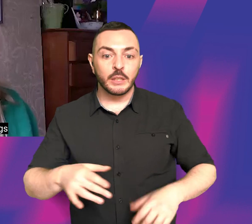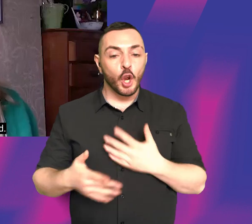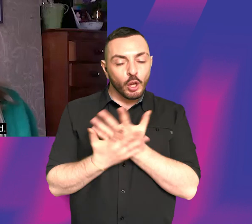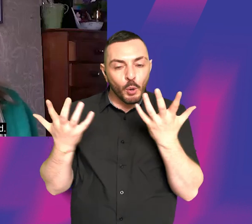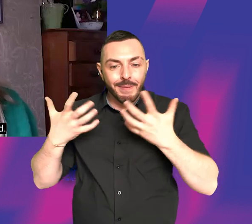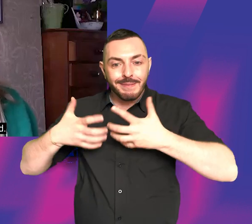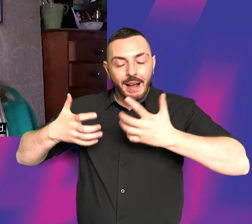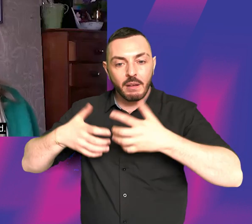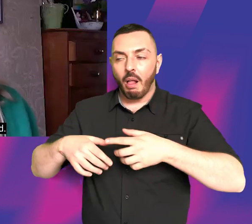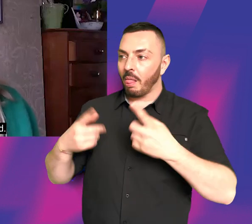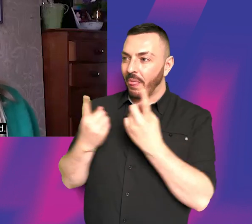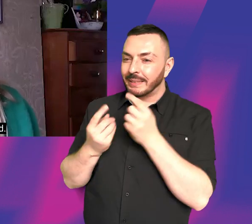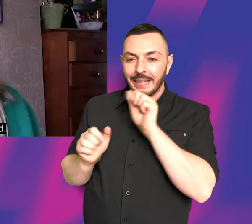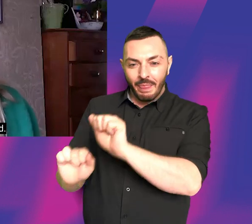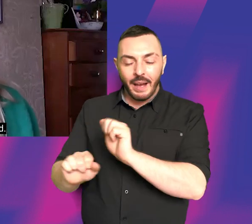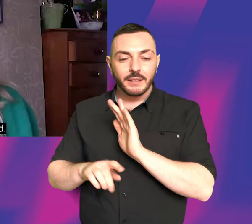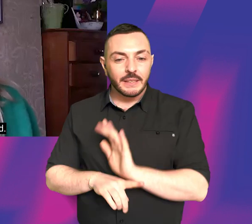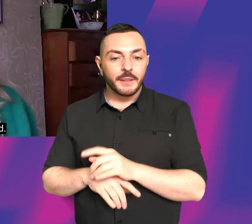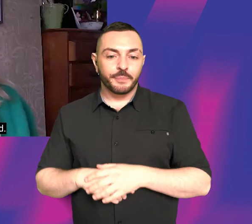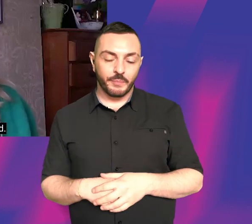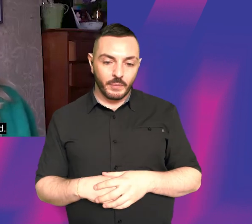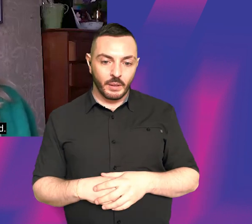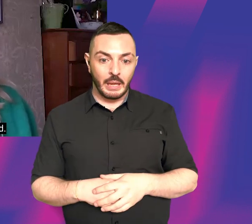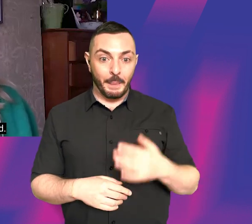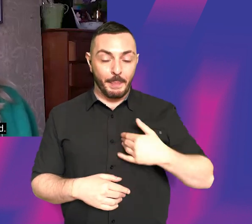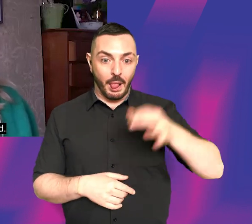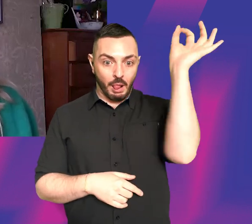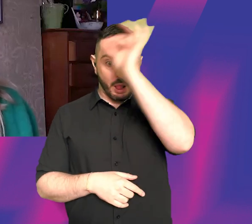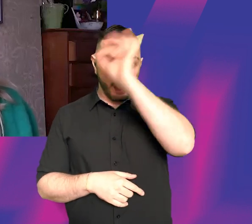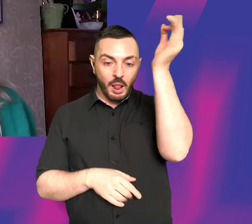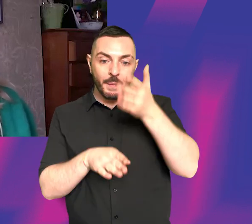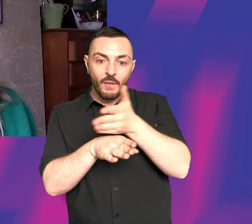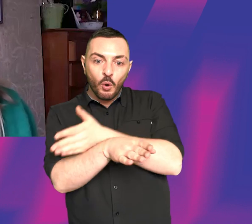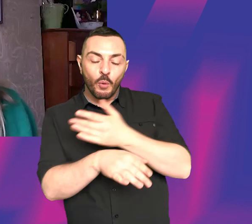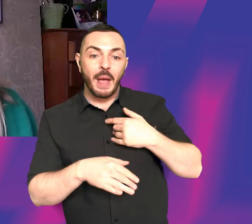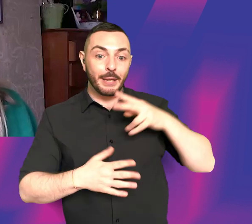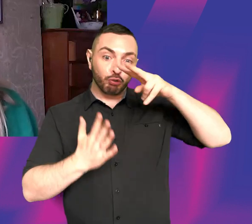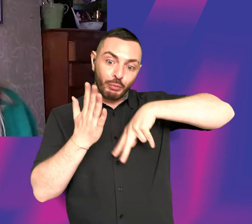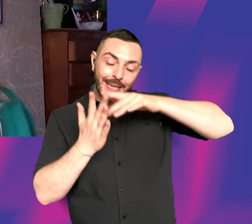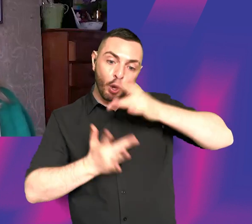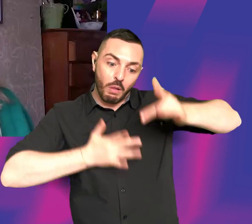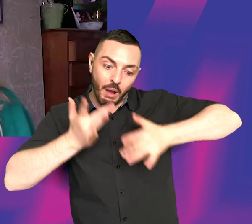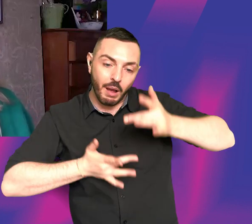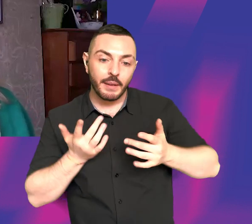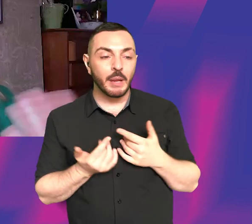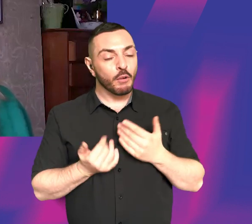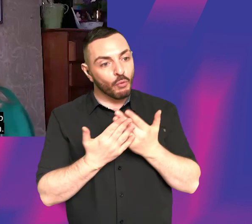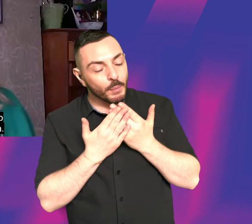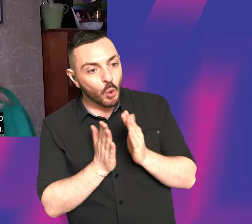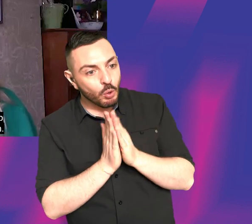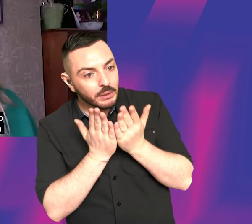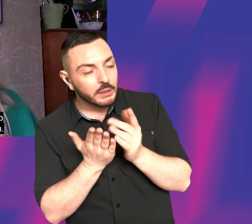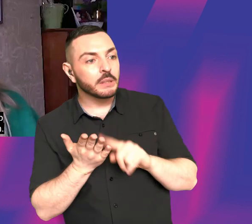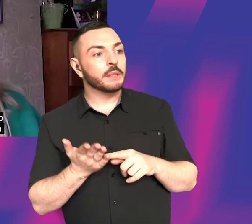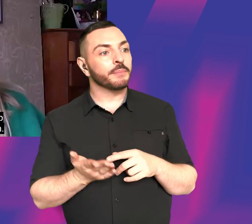things in it, which I really just knew absolutely nothing about beforehand. Like I'd read lots of things online. I'd read lots of books. I'd, you know,